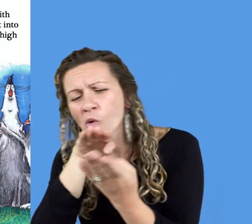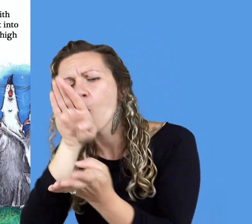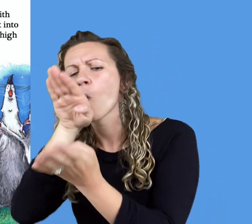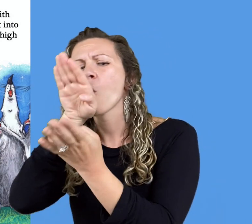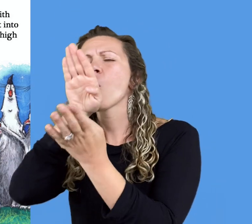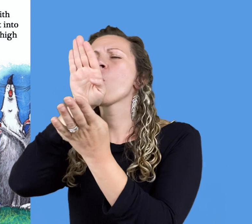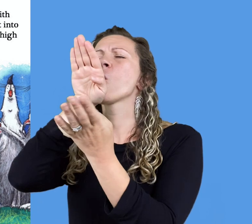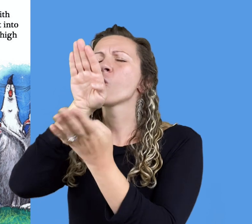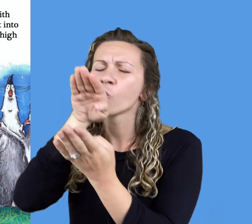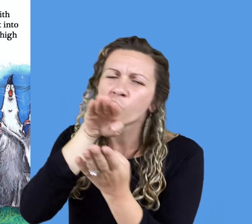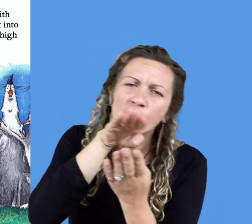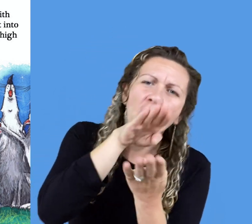howled the low ones.